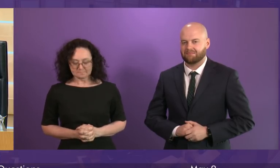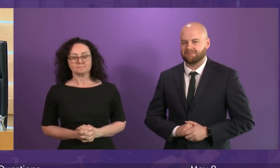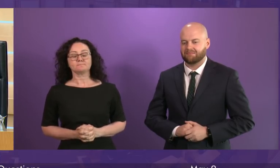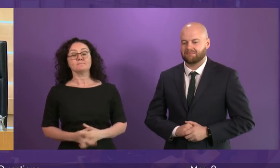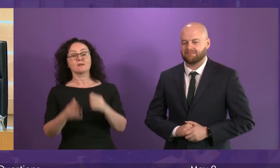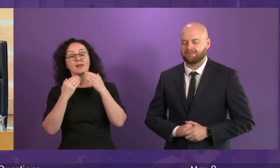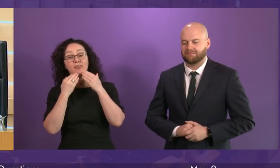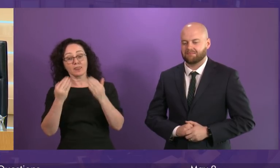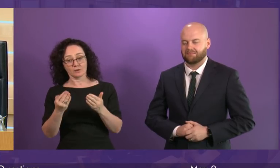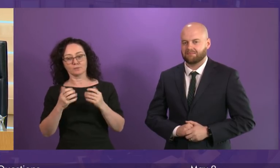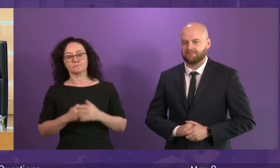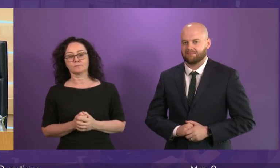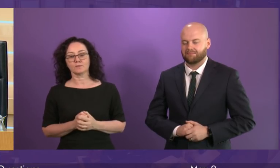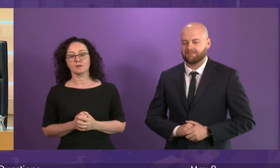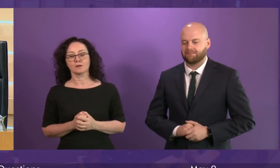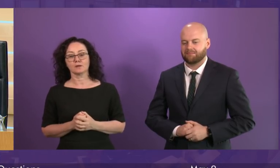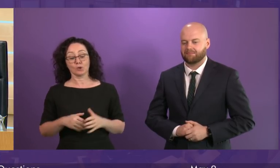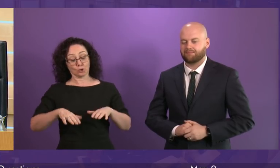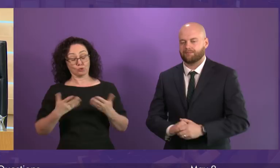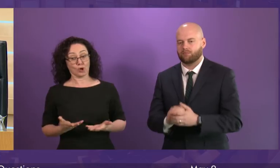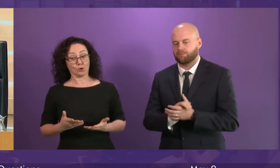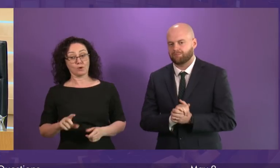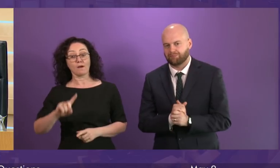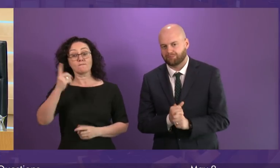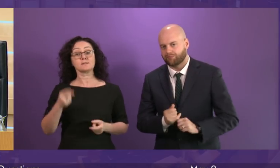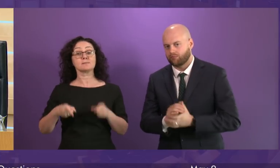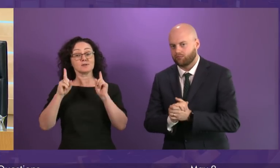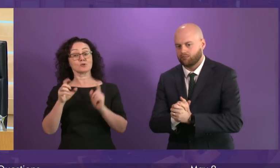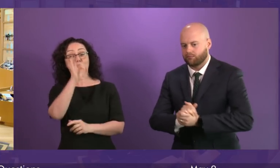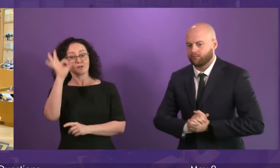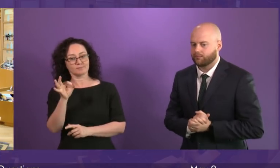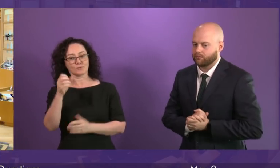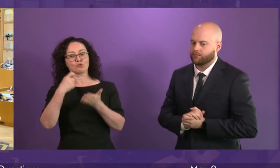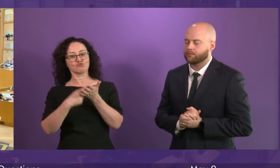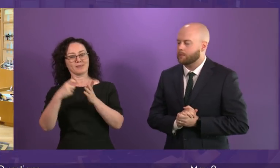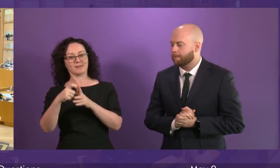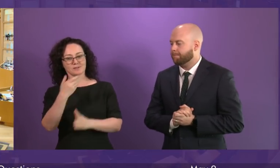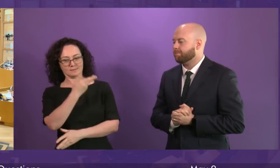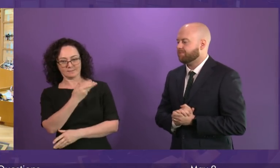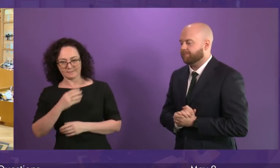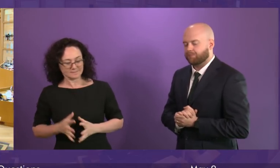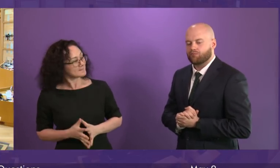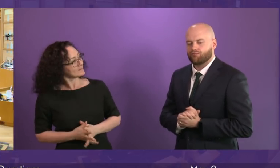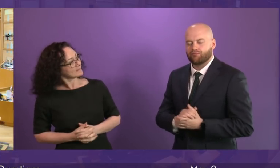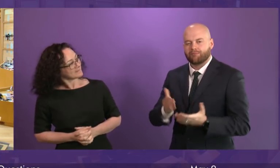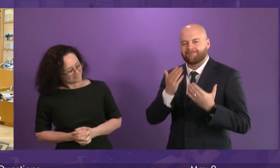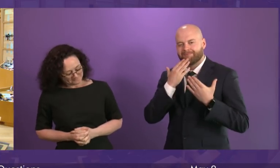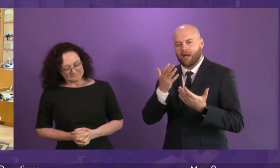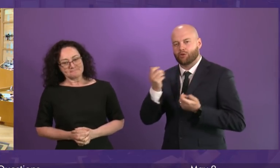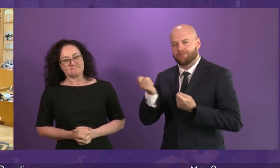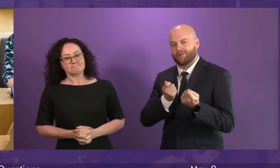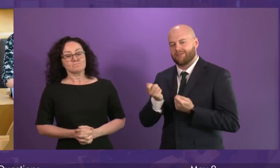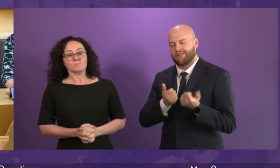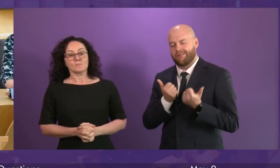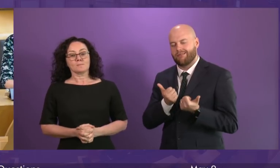Thank you. We move now to First Minister's questions. Question number one, Ruth Davidson. Thank you. Does the First Minister accept